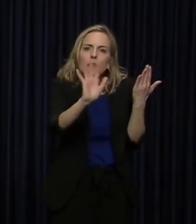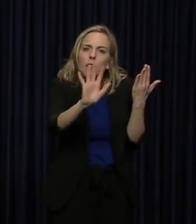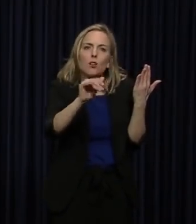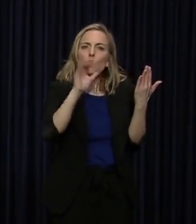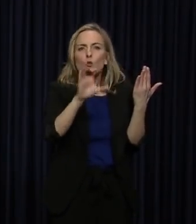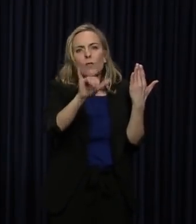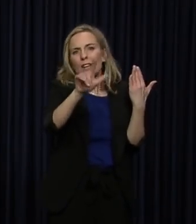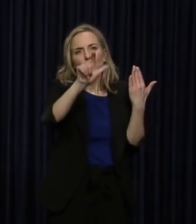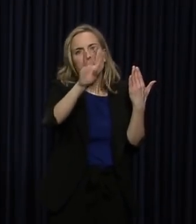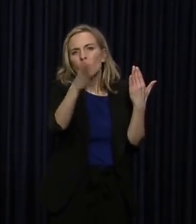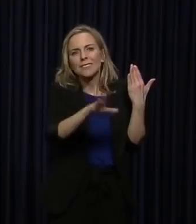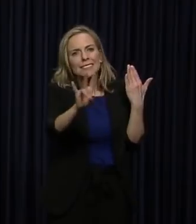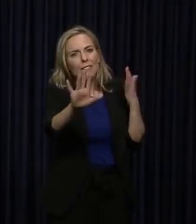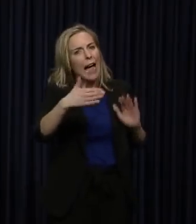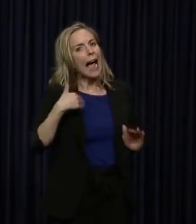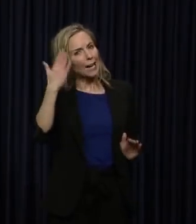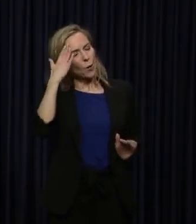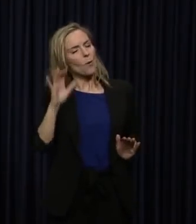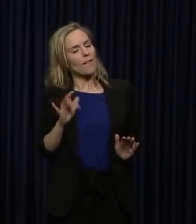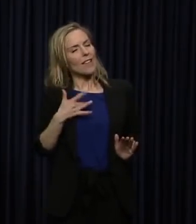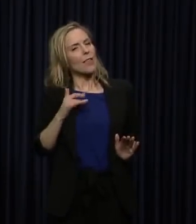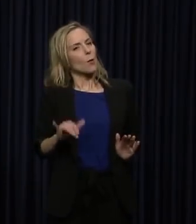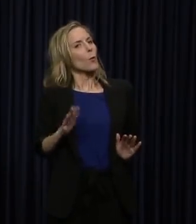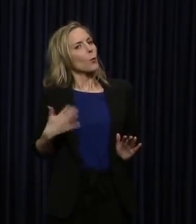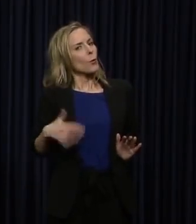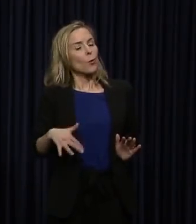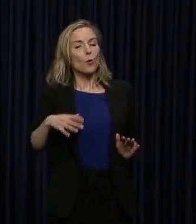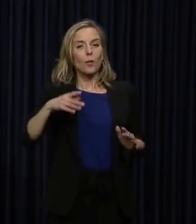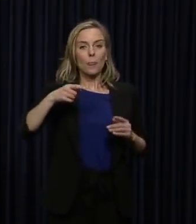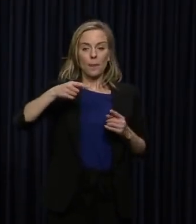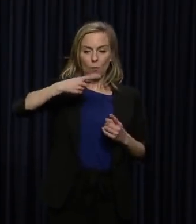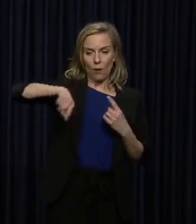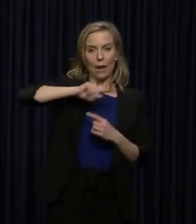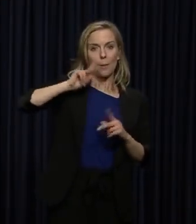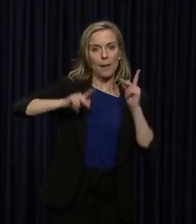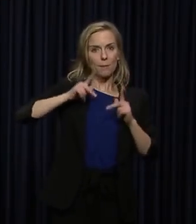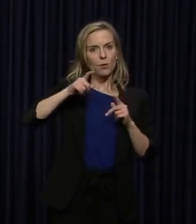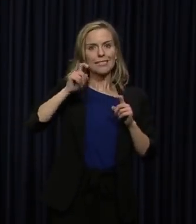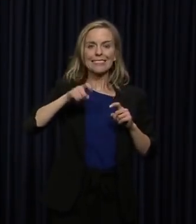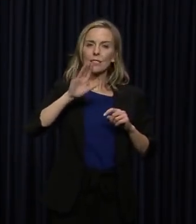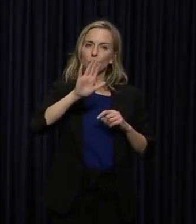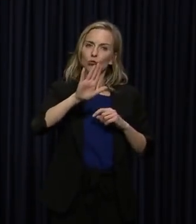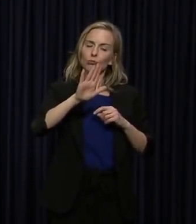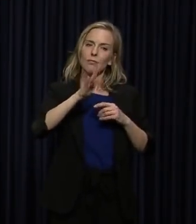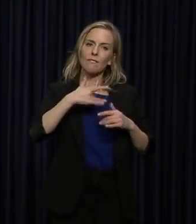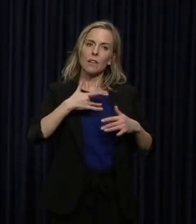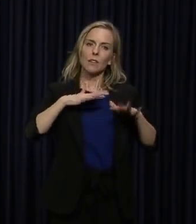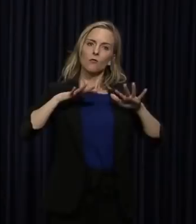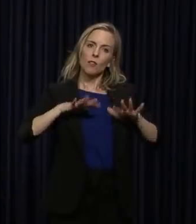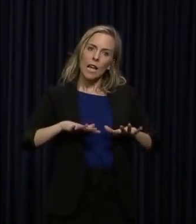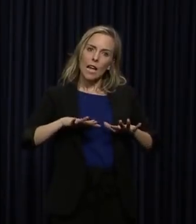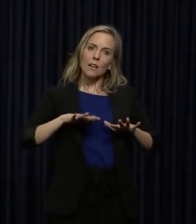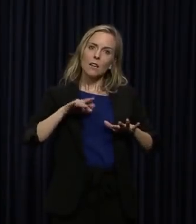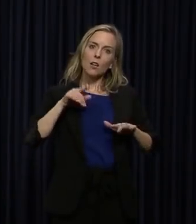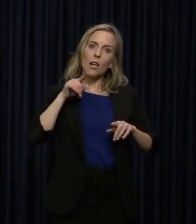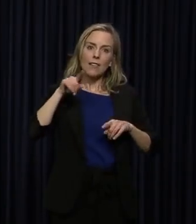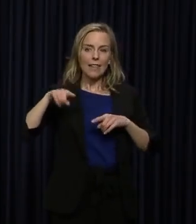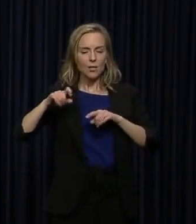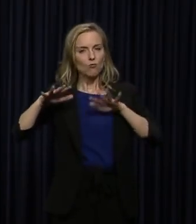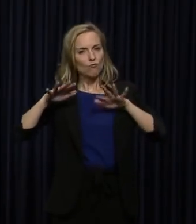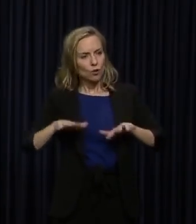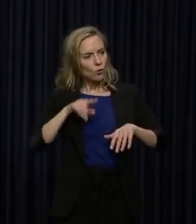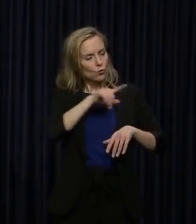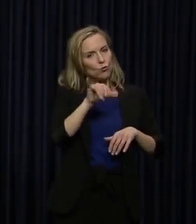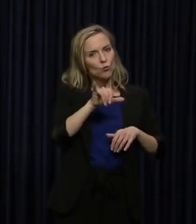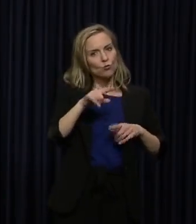what that's like. Please, those around you need your reassurance, and they need to reassure you.